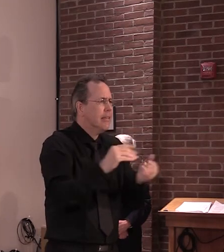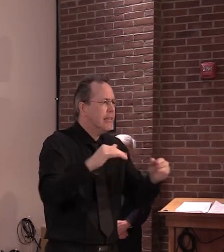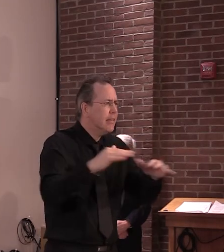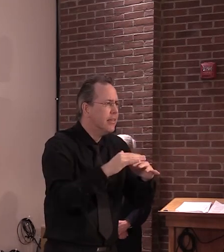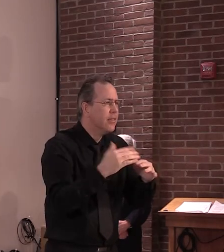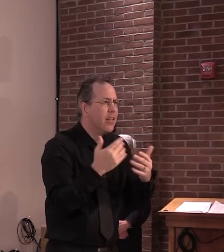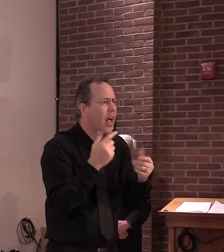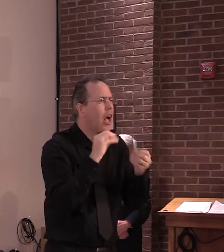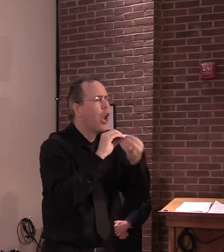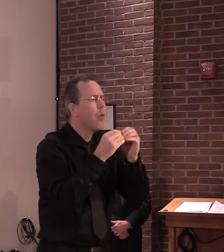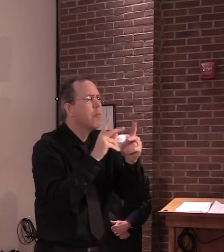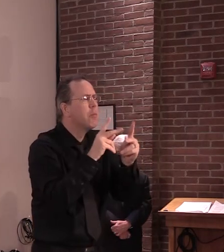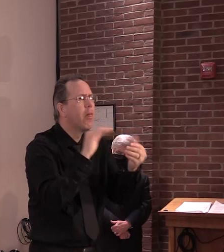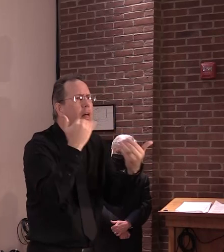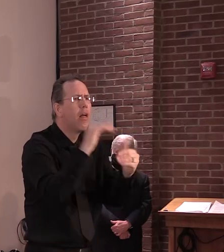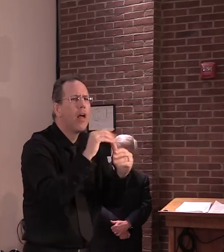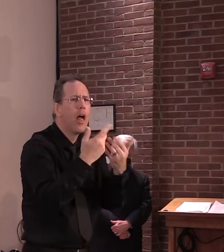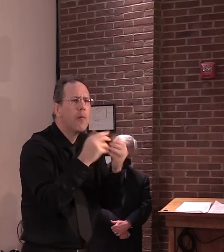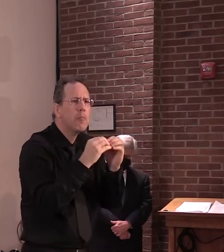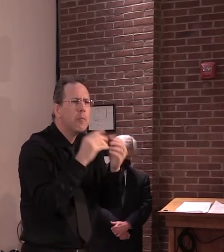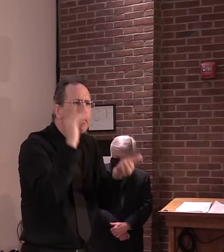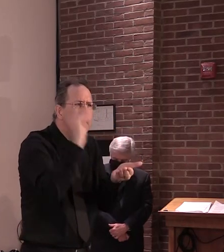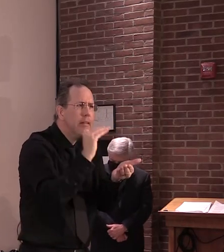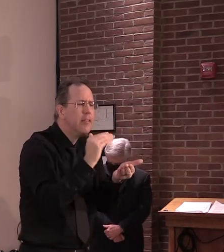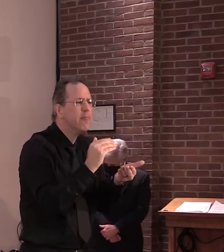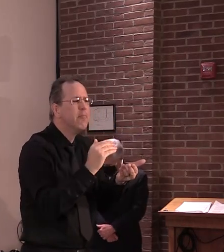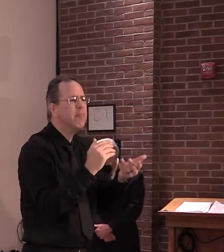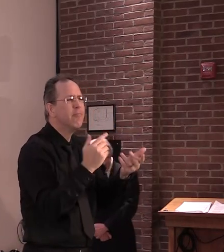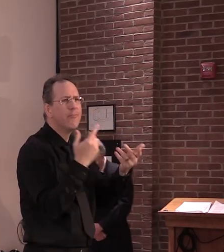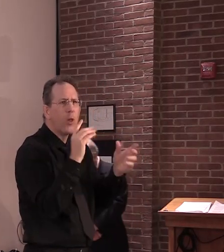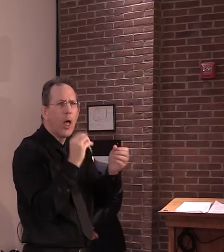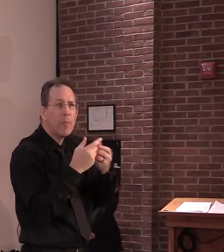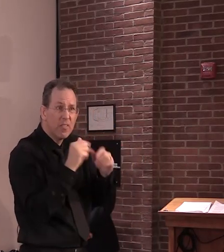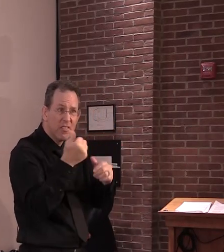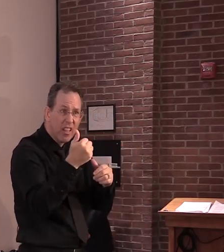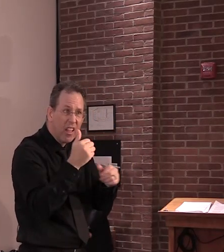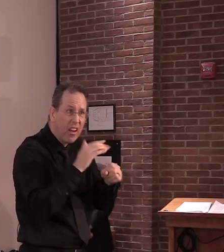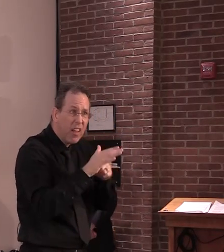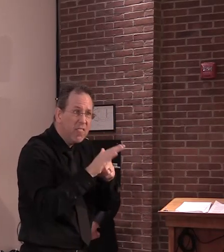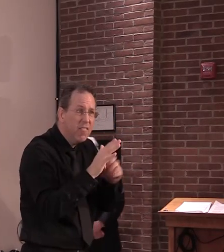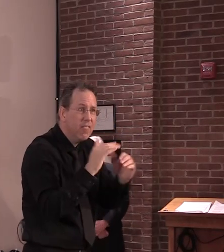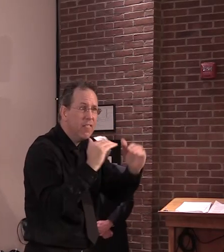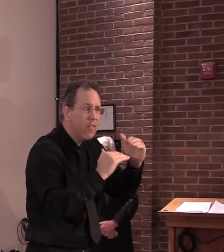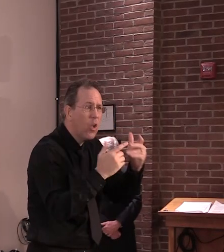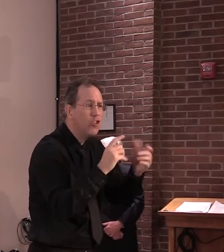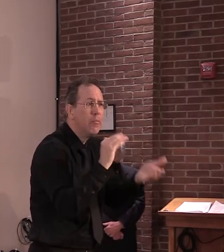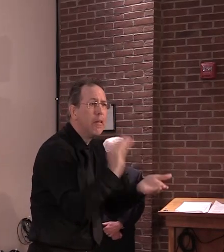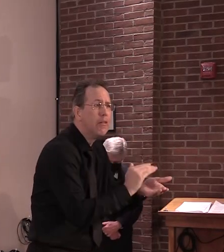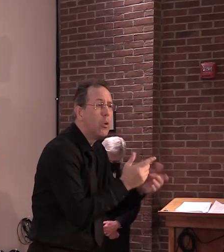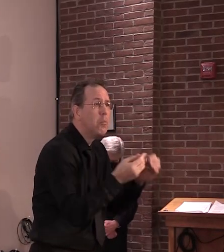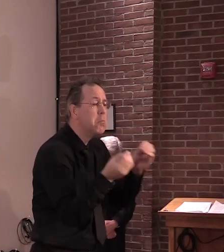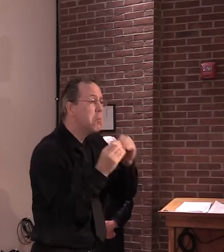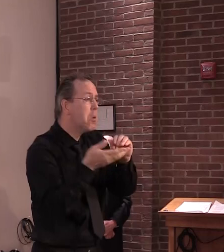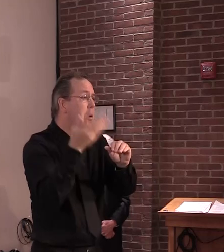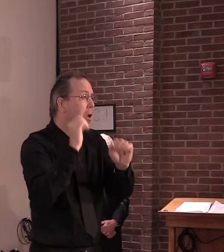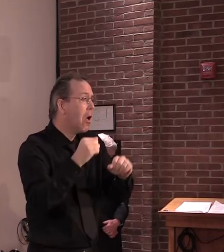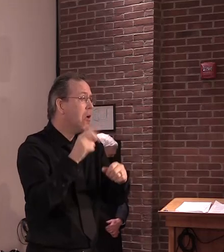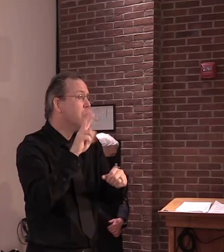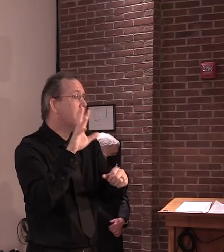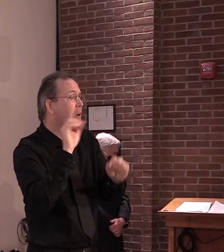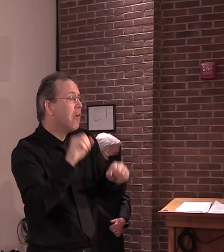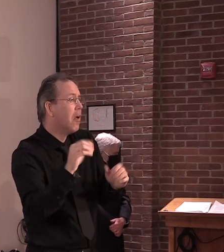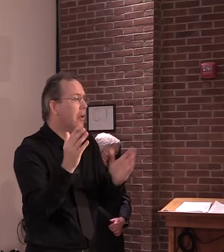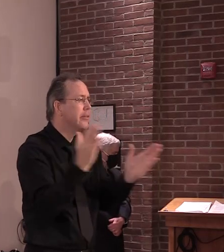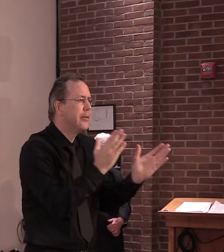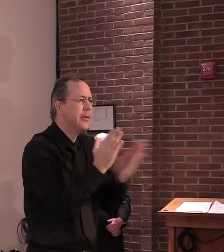where will that go? How safely can we do that? Those are really answers